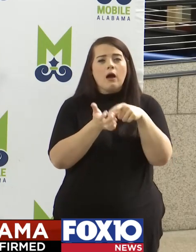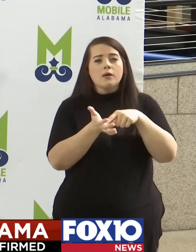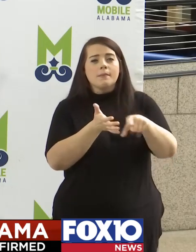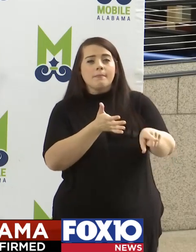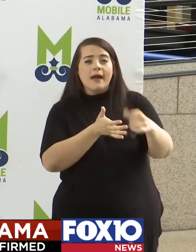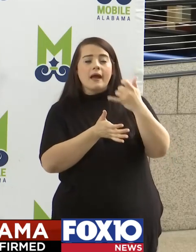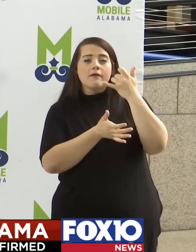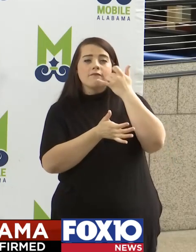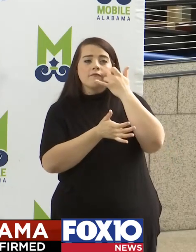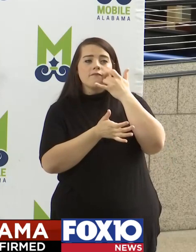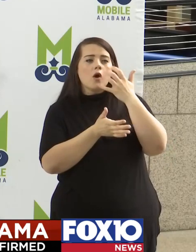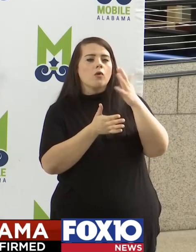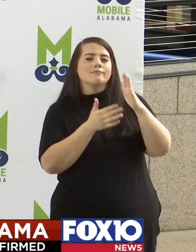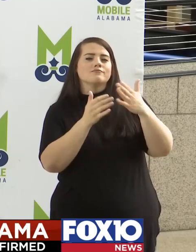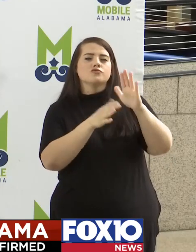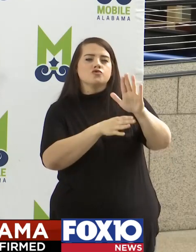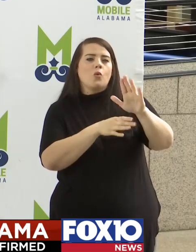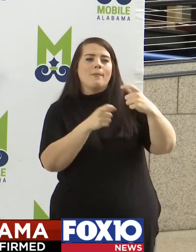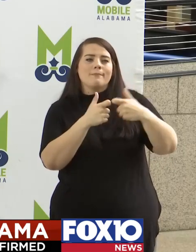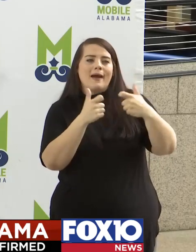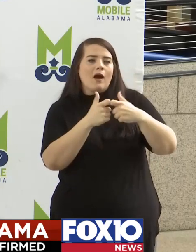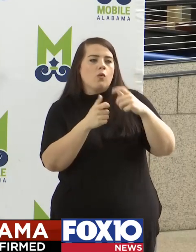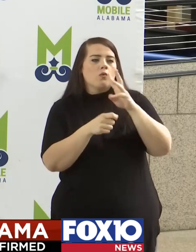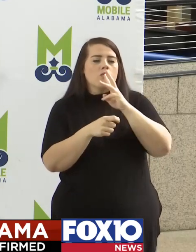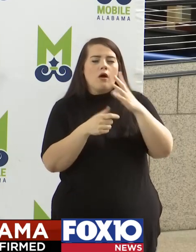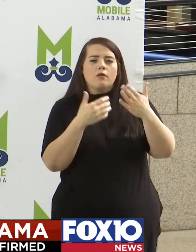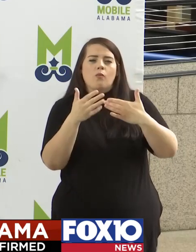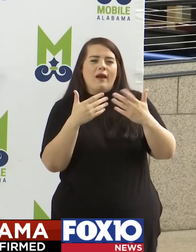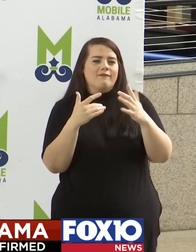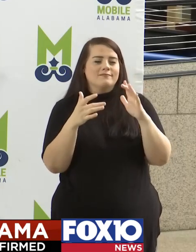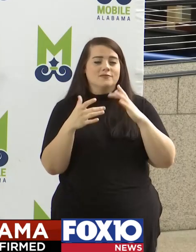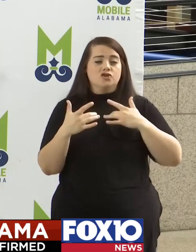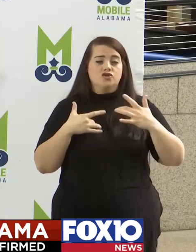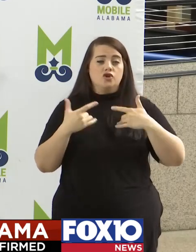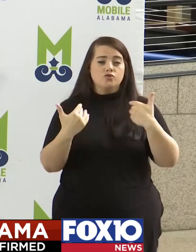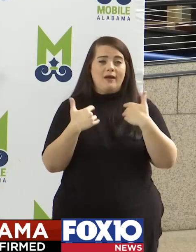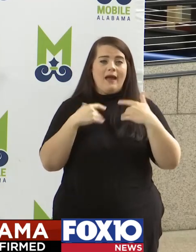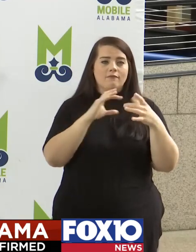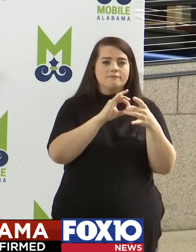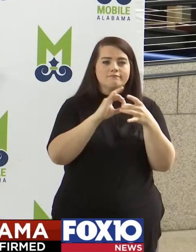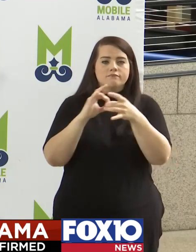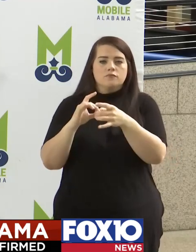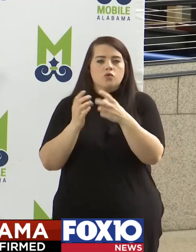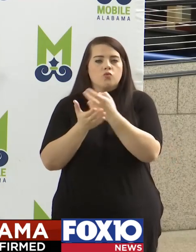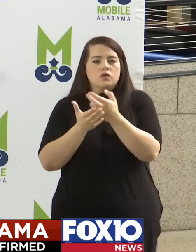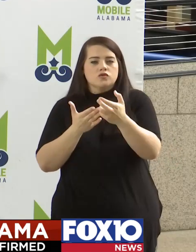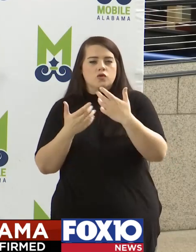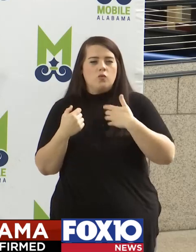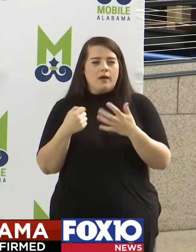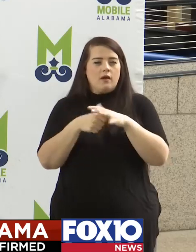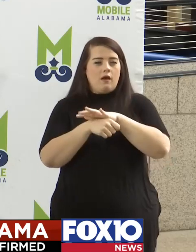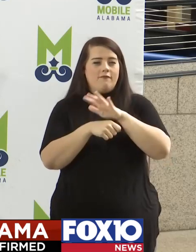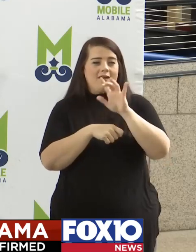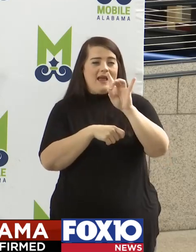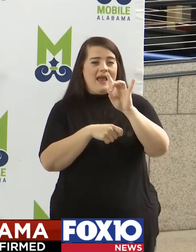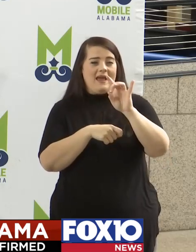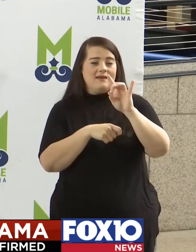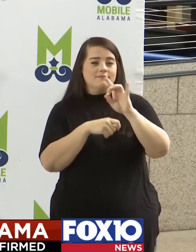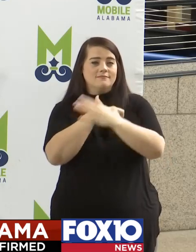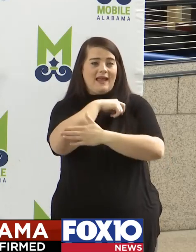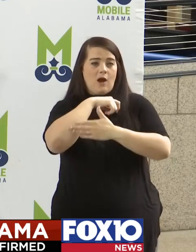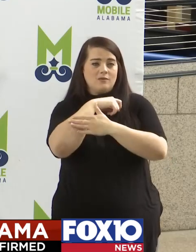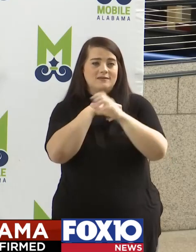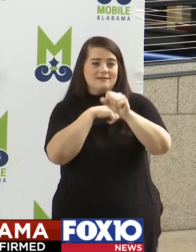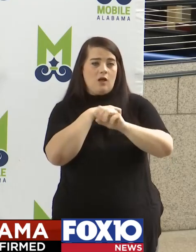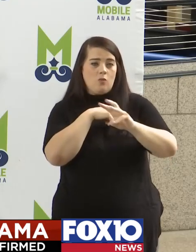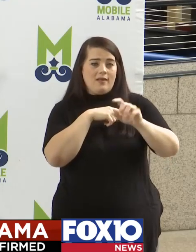assistance, or any of those concerns that can connect you to the resources. And we cover over eight counties in Southwest Alabama.